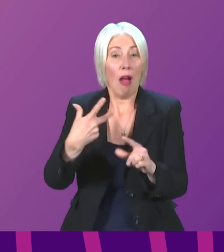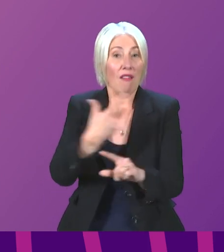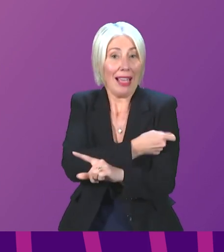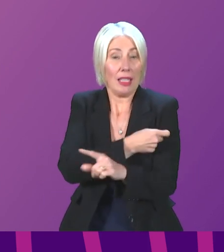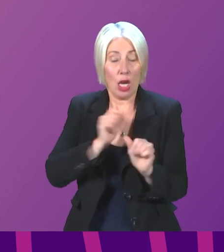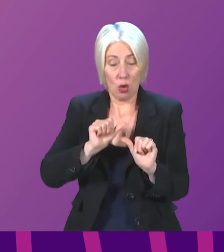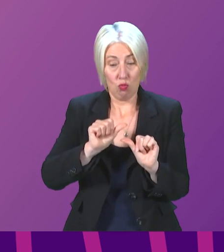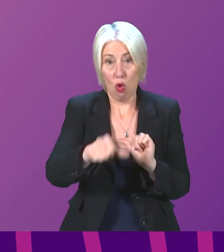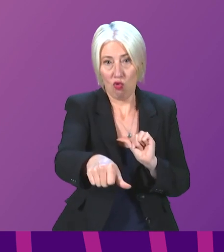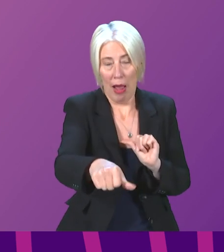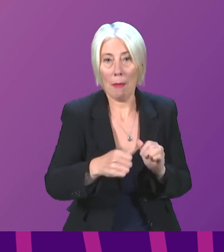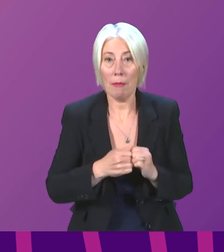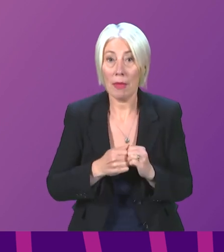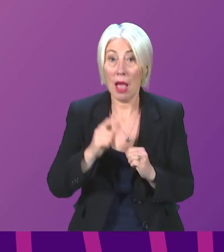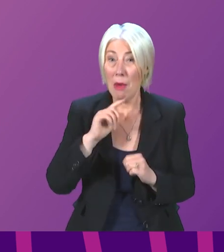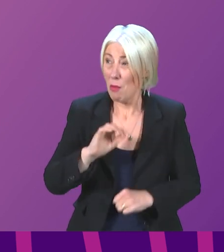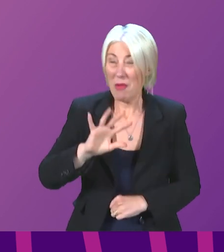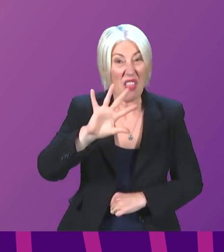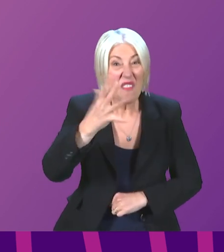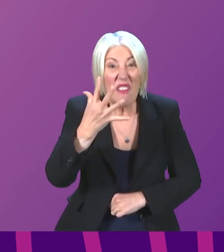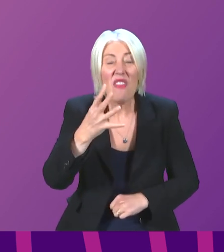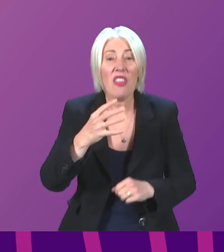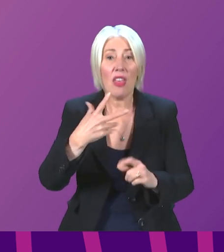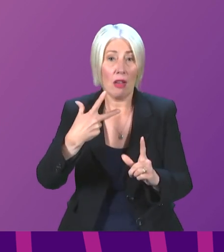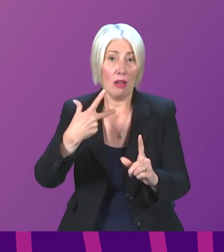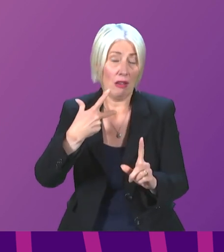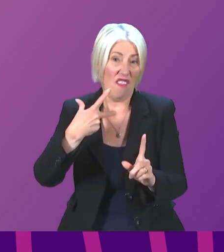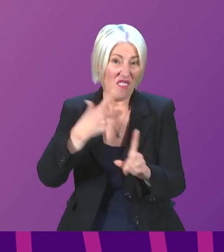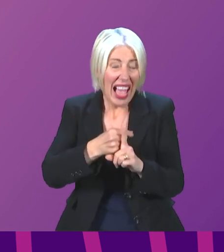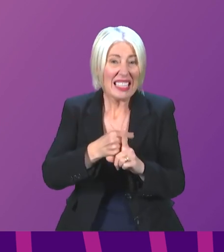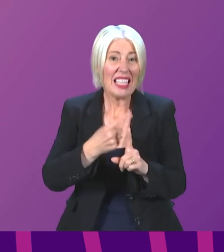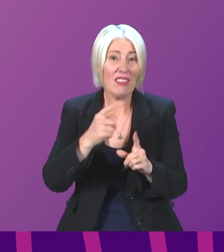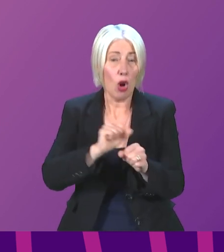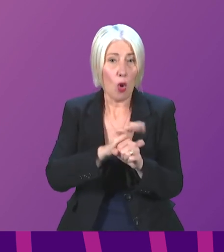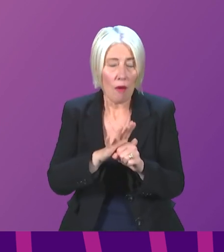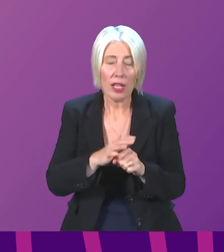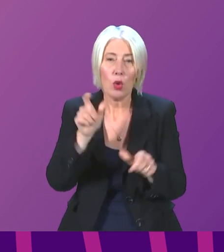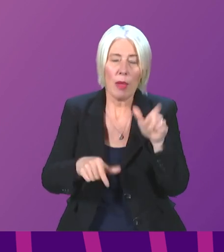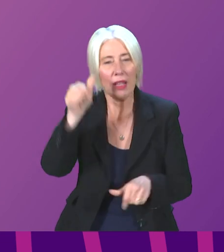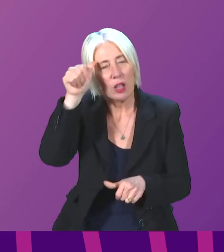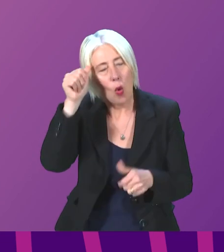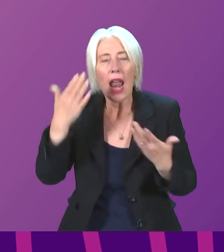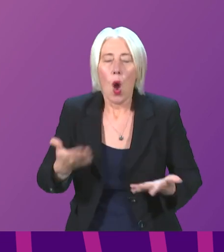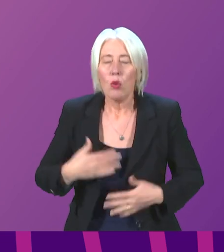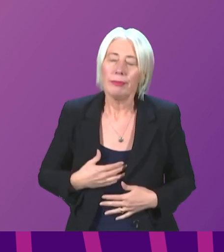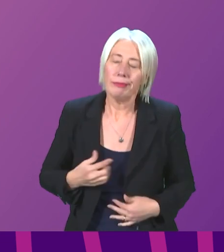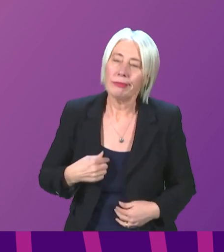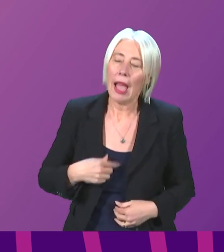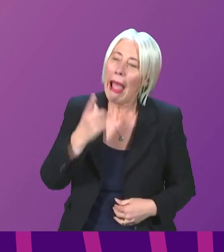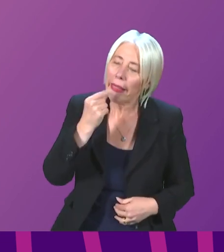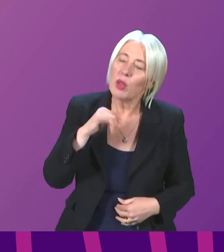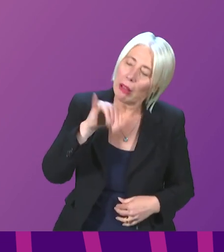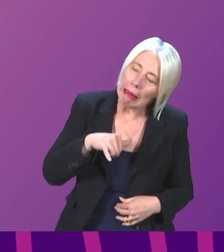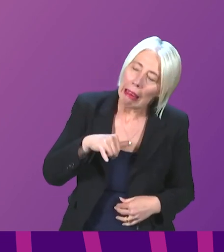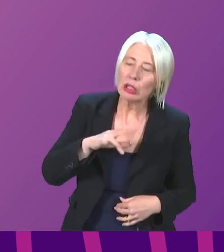many people, may well be their fifth dose of the vaccine. So I suspect people now are in the rhythm of knowing whether they are eligible or not.